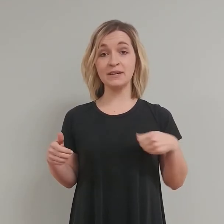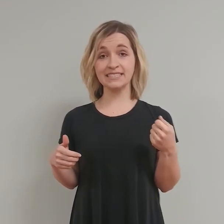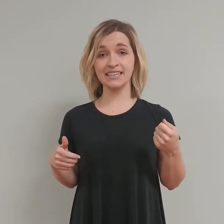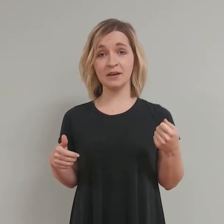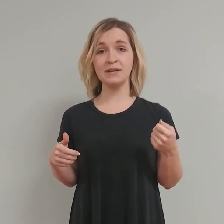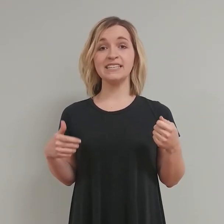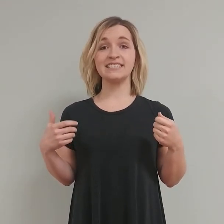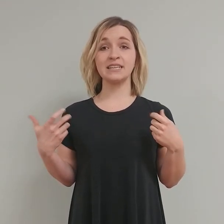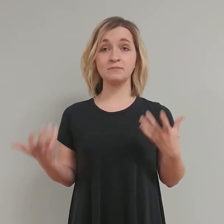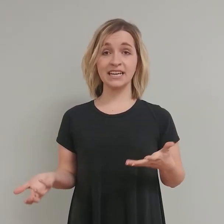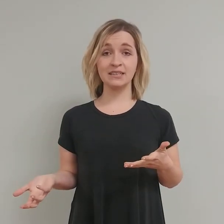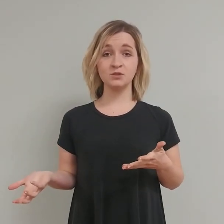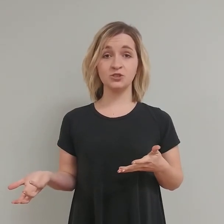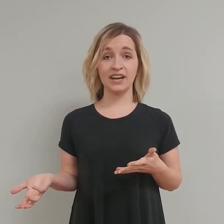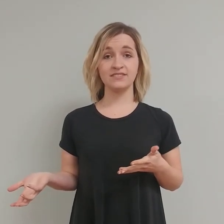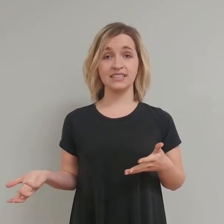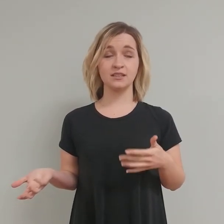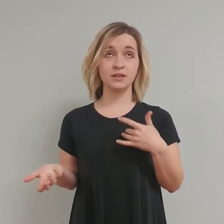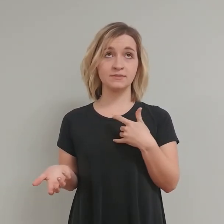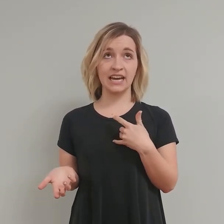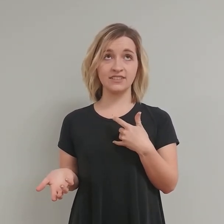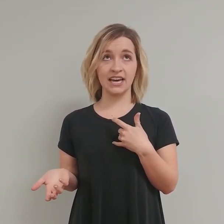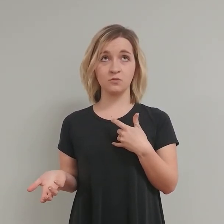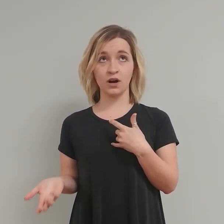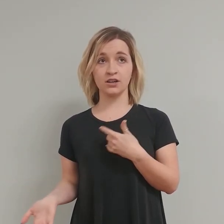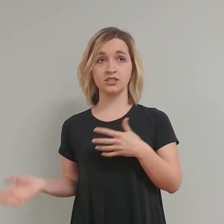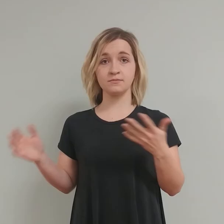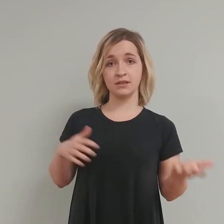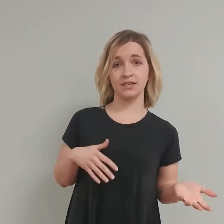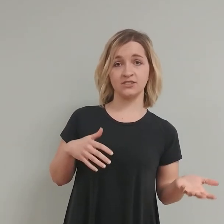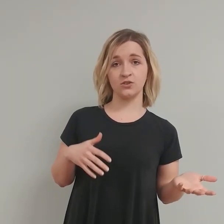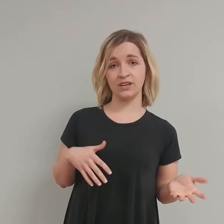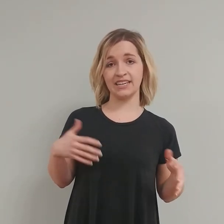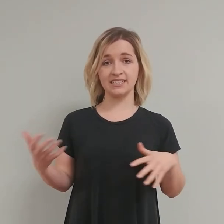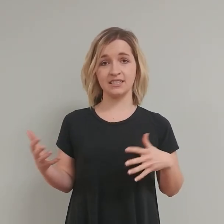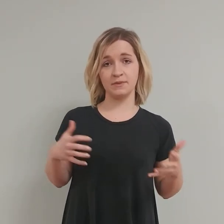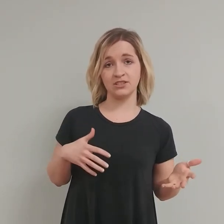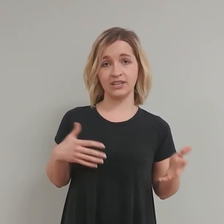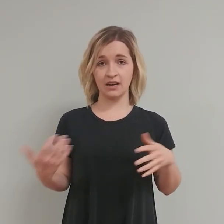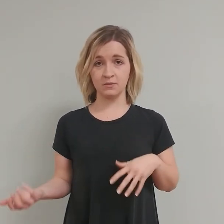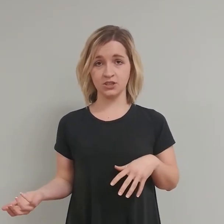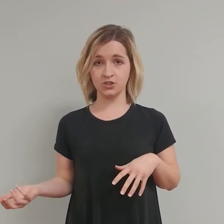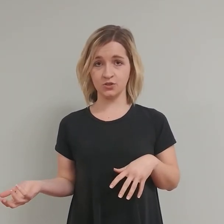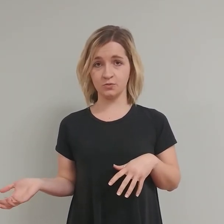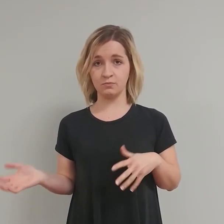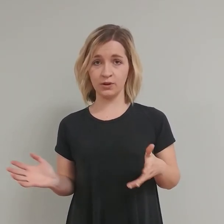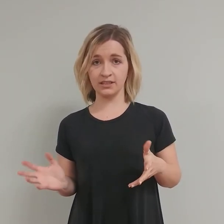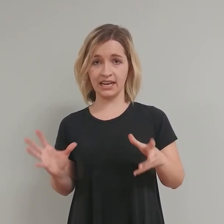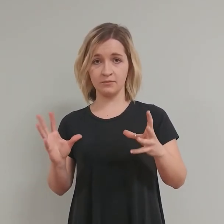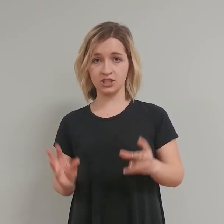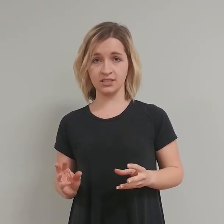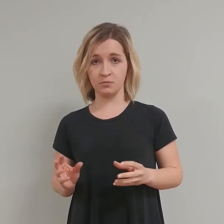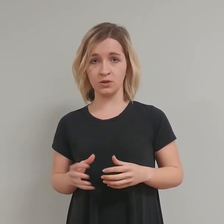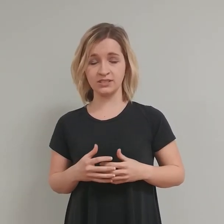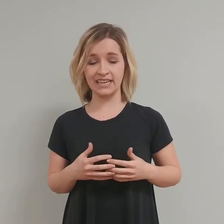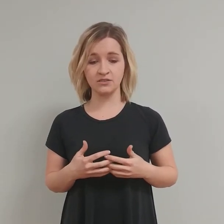mix it up. Sometimes you have to, sometimes I have to add water, sometimes I don't. guess it depends on how much you boil it, how much it boils down.